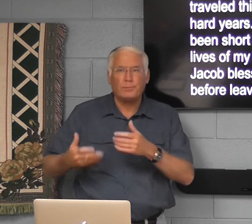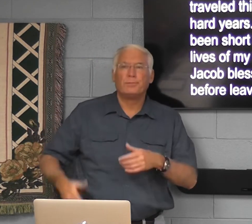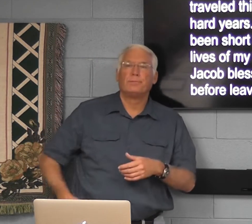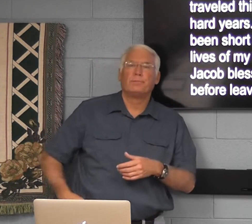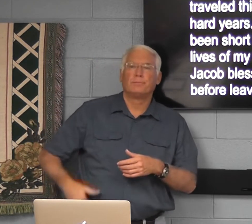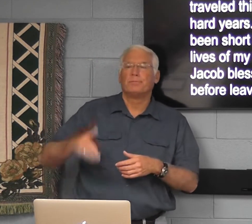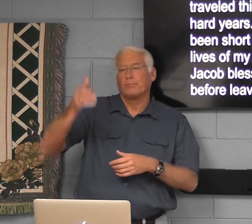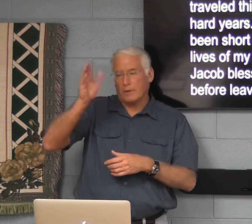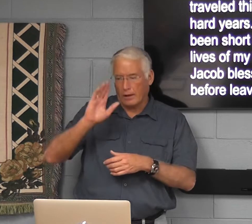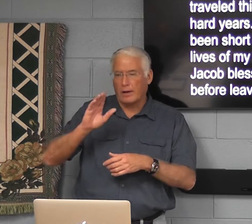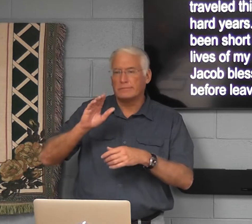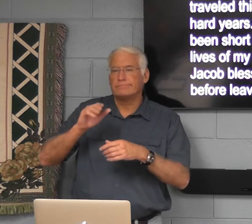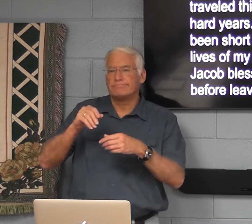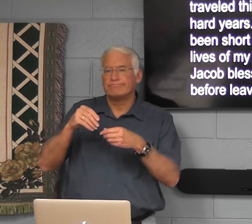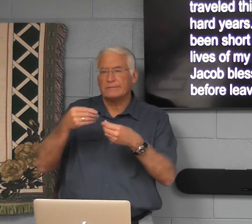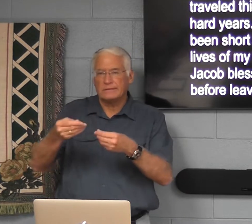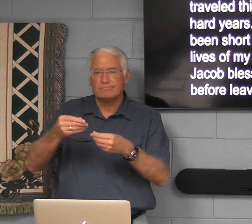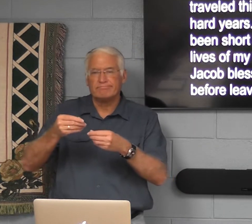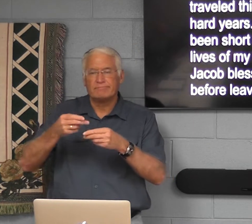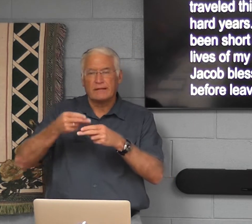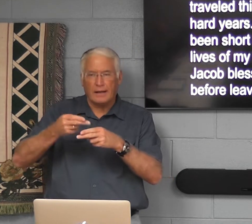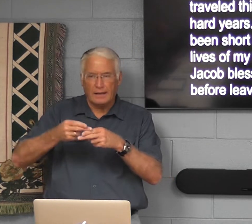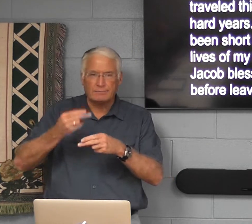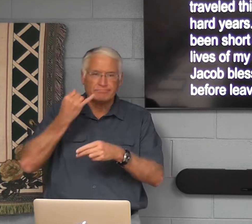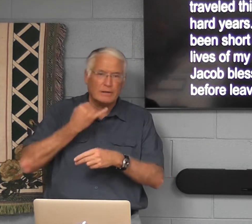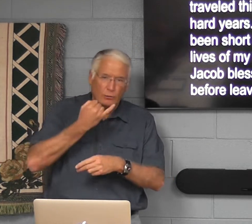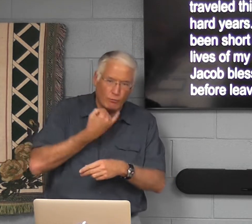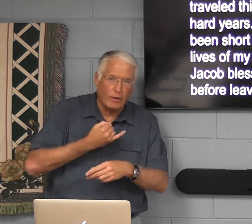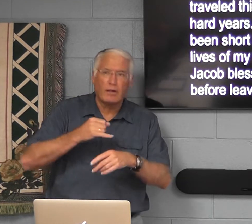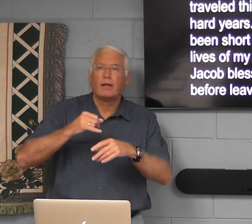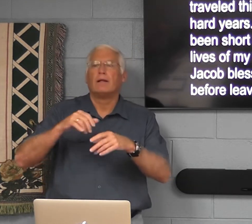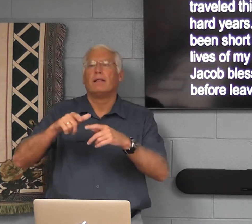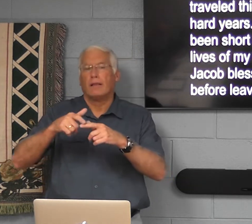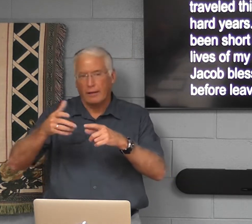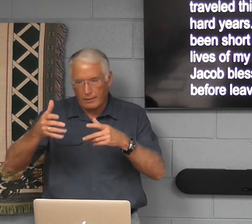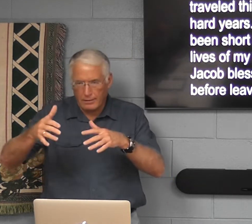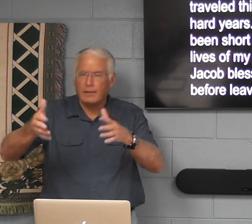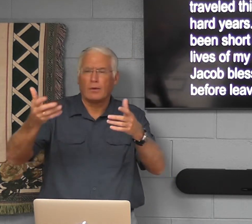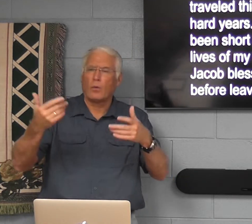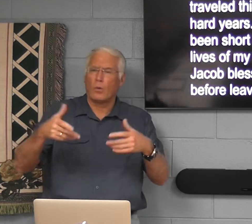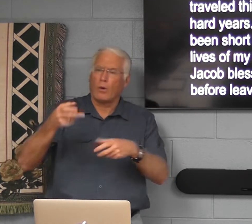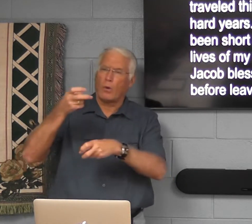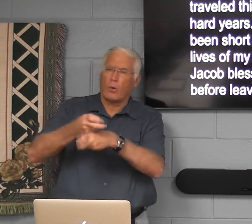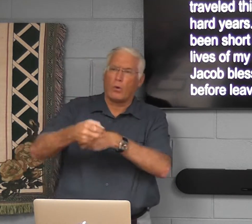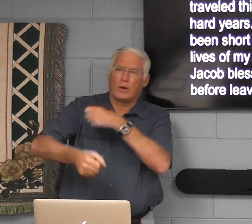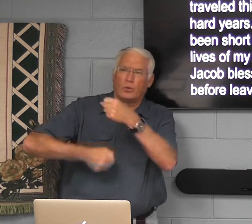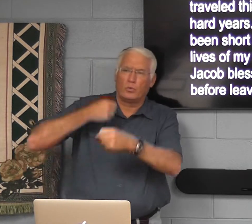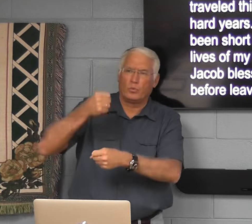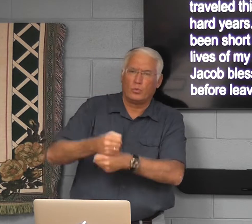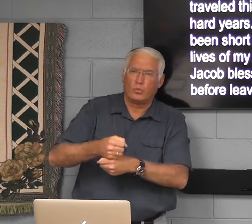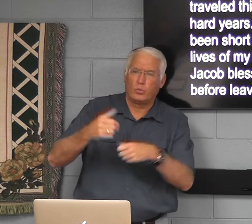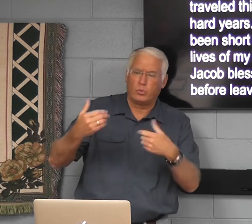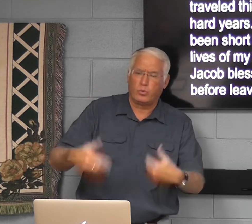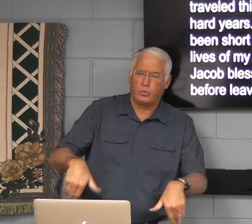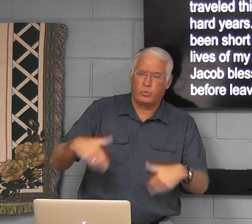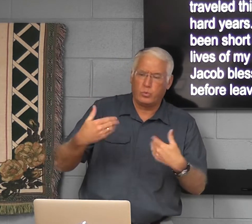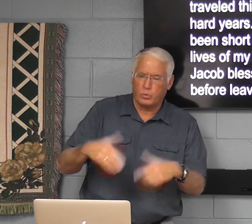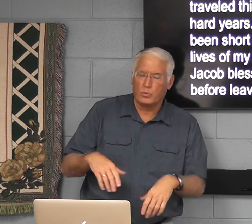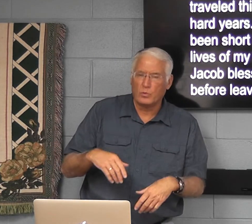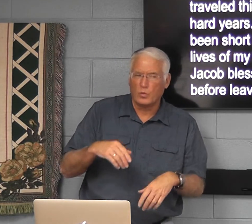dislocated his hip and gave him the name Israel. So, you know, he had had a very hard